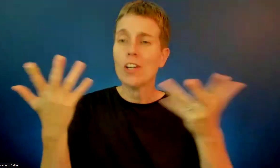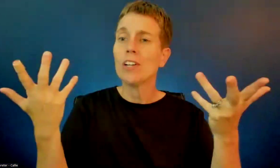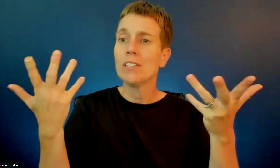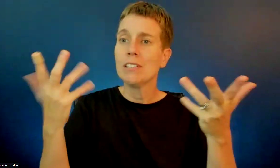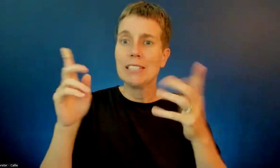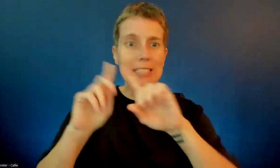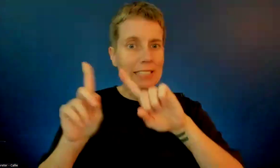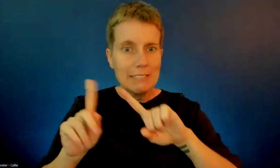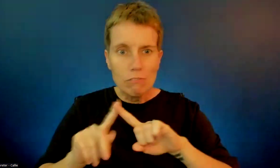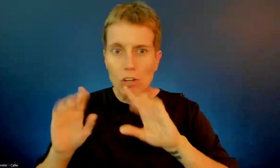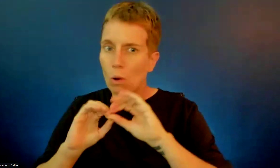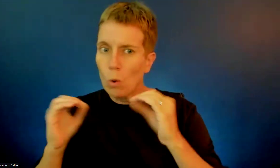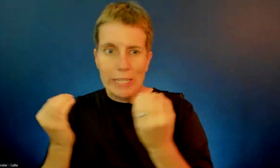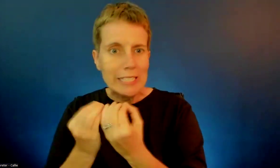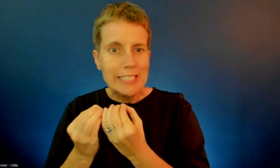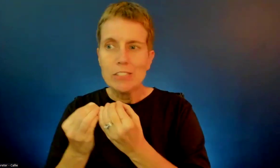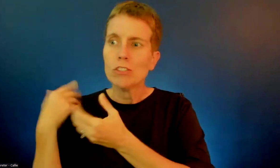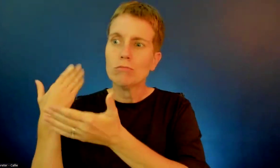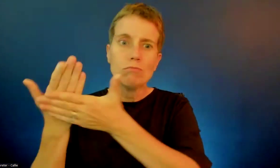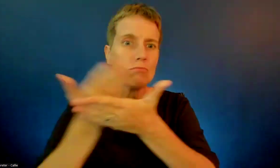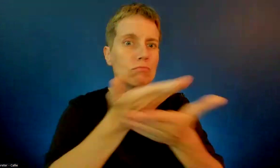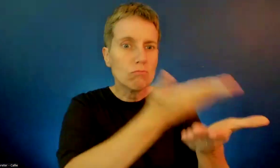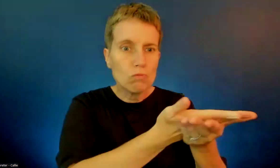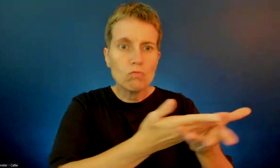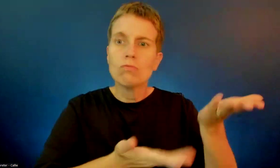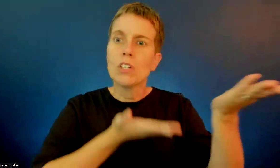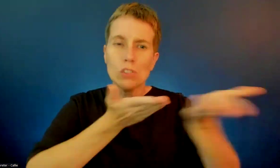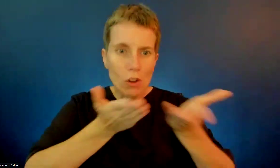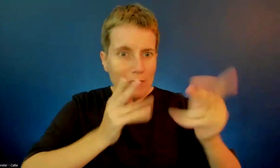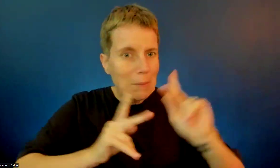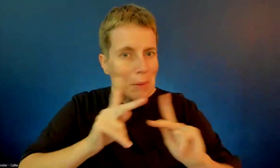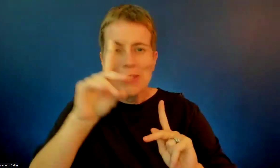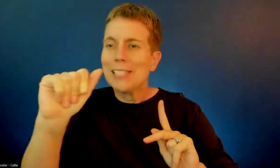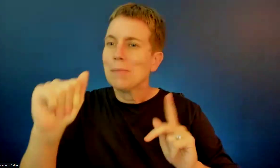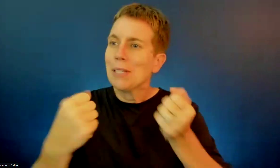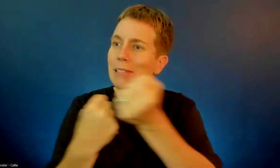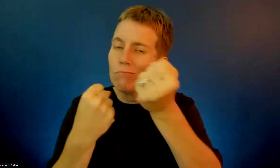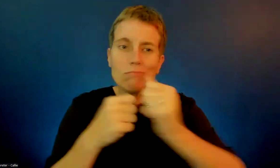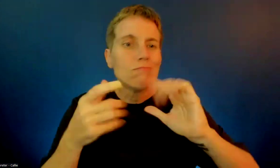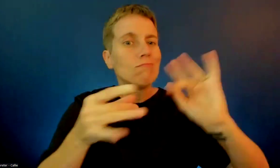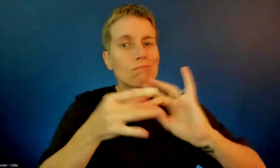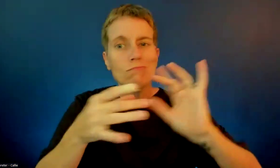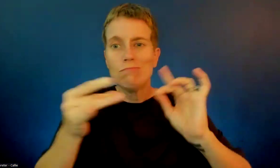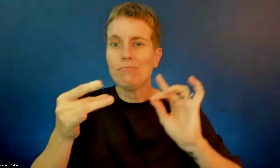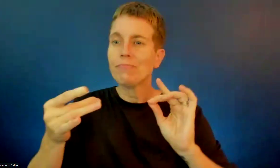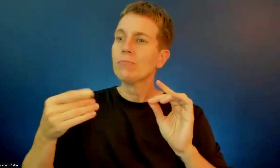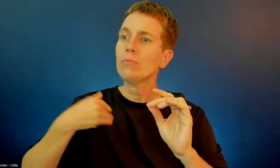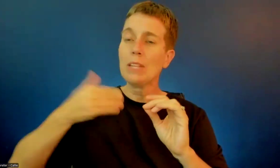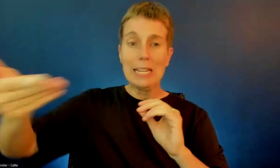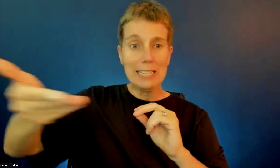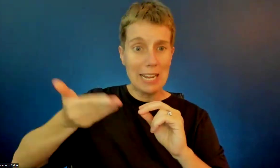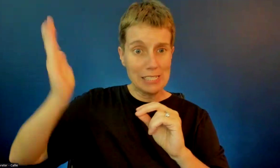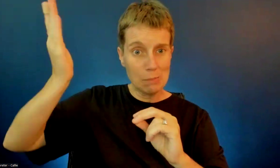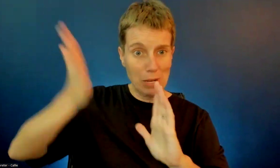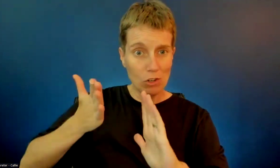people with disabilities. And we also had a guest speaker virtually, Wheelchair America 2024,